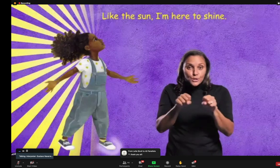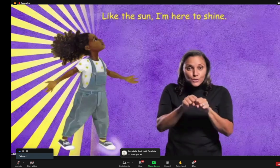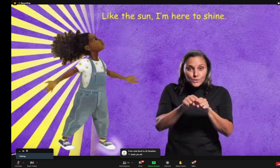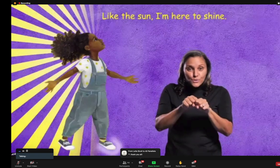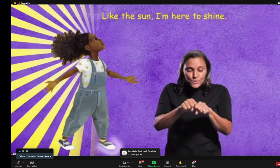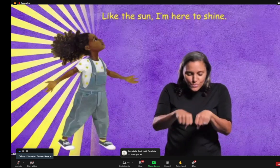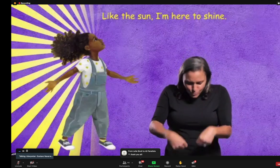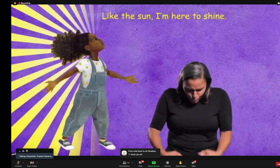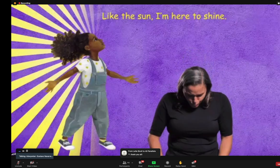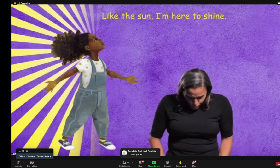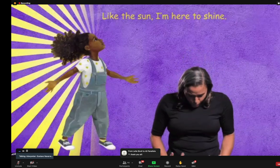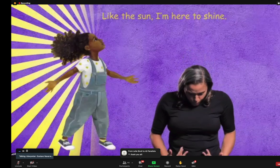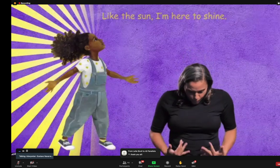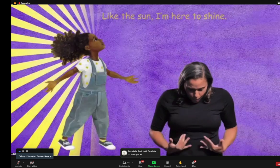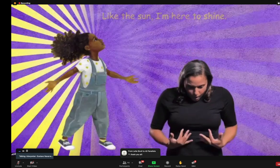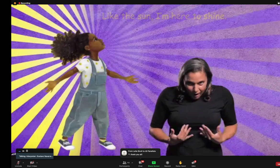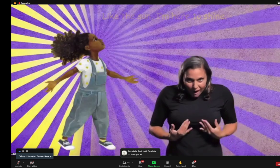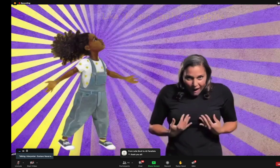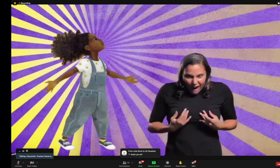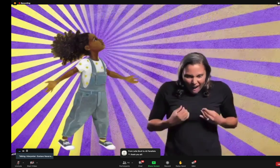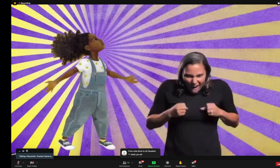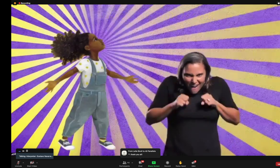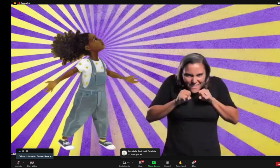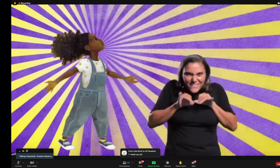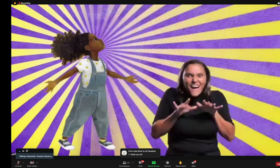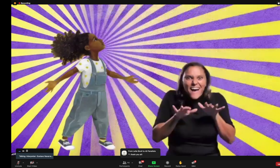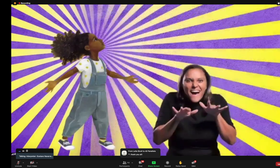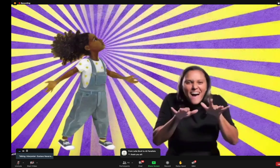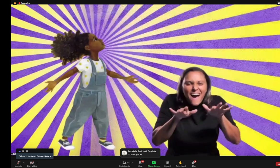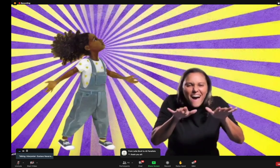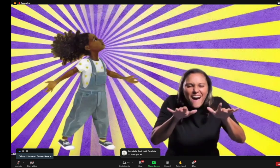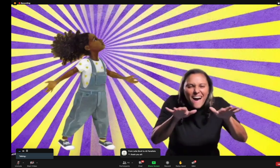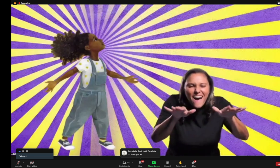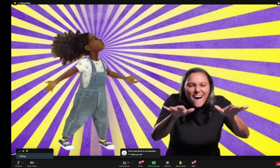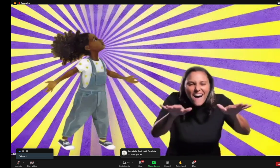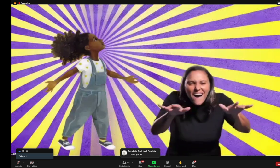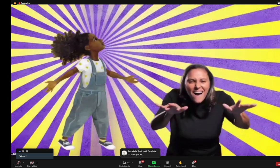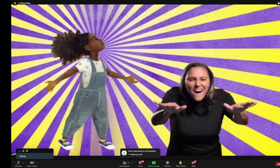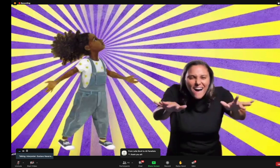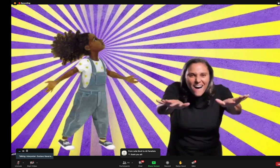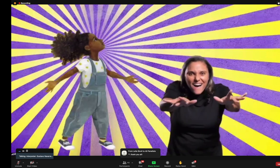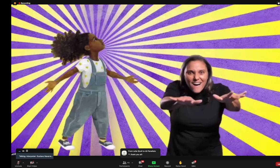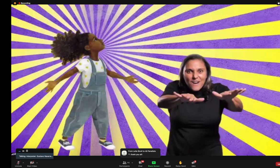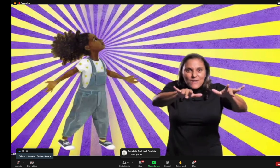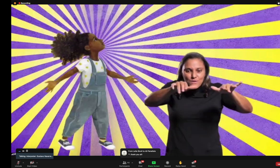shoes, yellow socks, and her light shines.